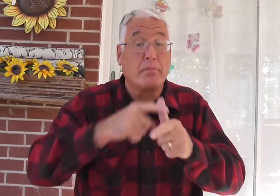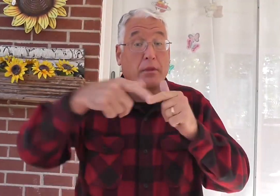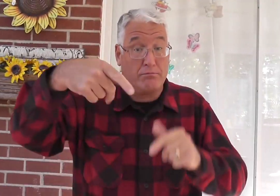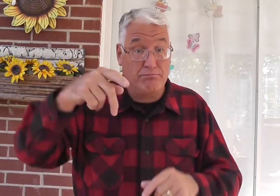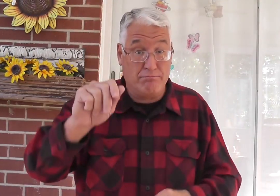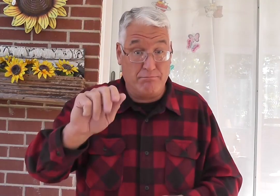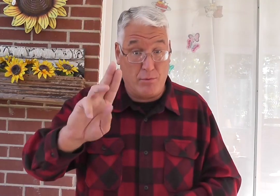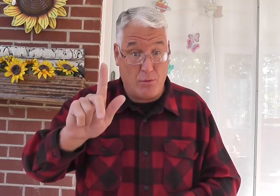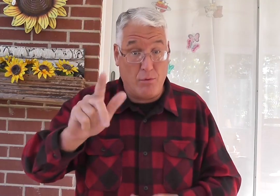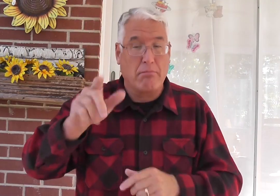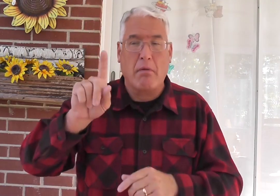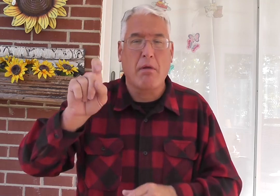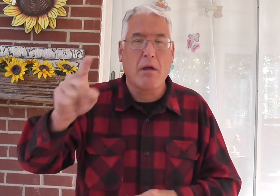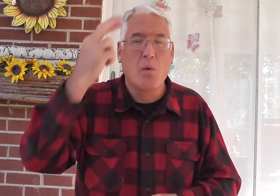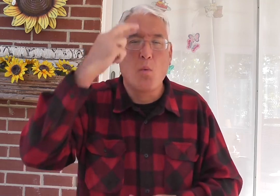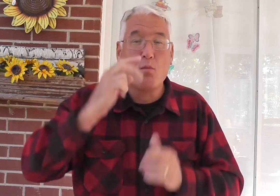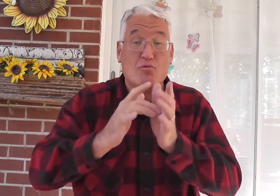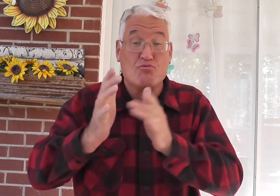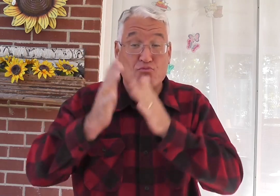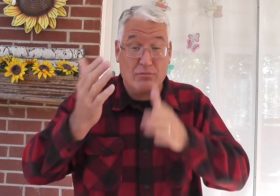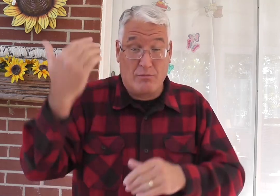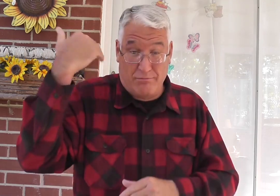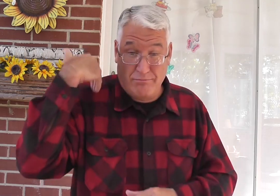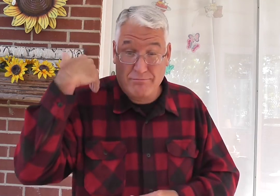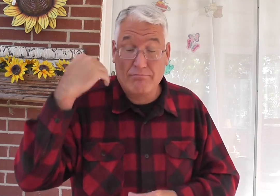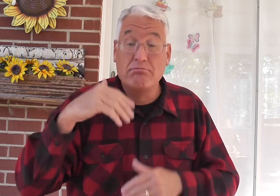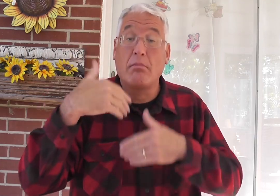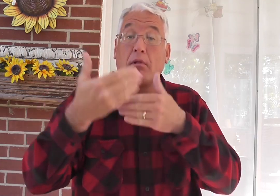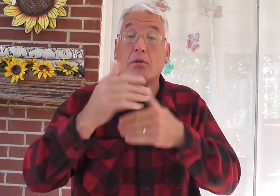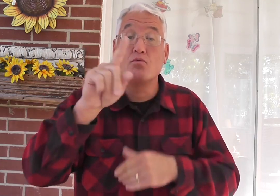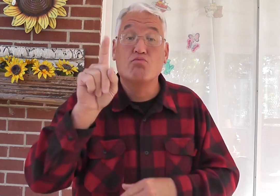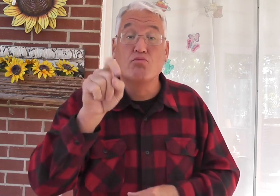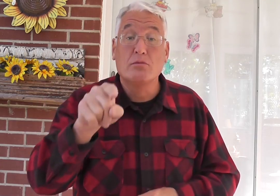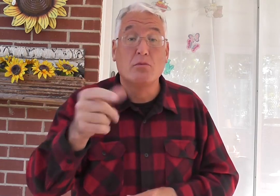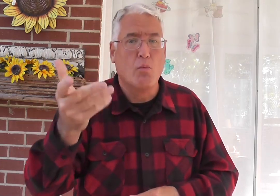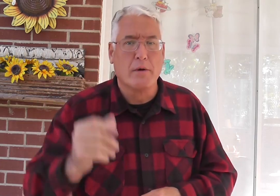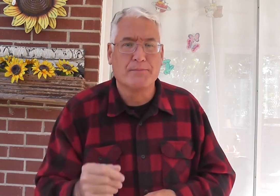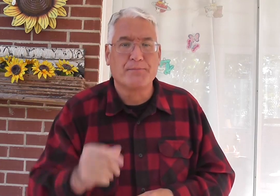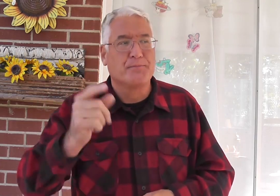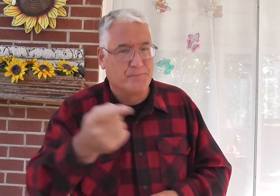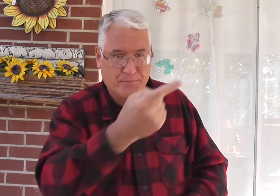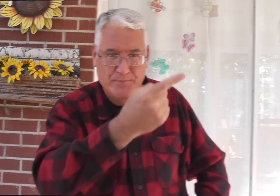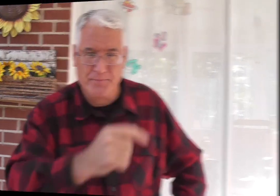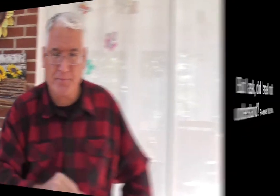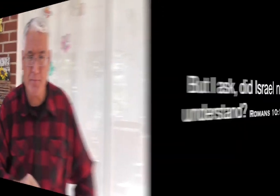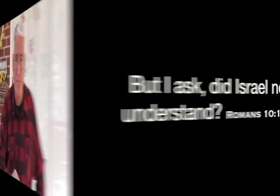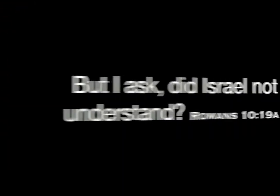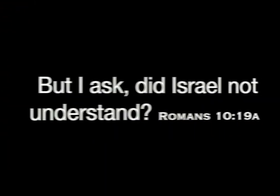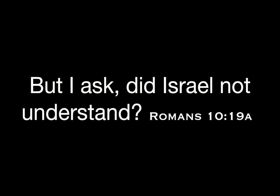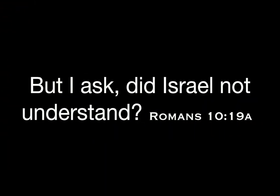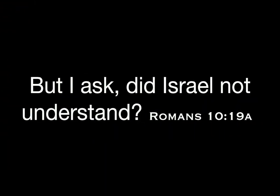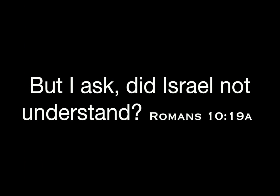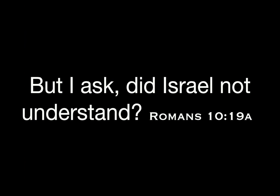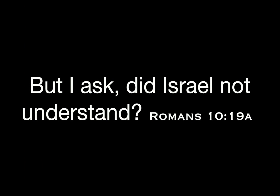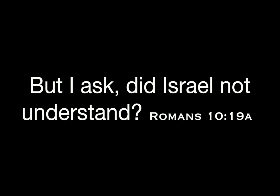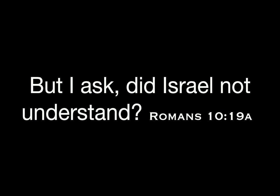Then Paul asks a question to these ancient Romans. Let's look. But I ask,